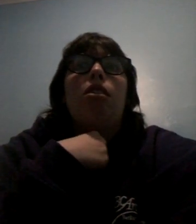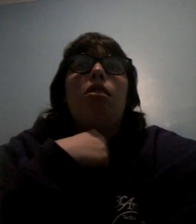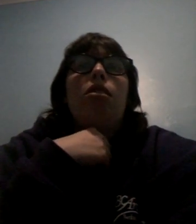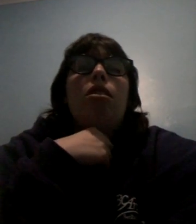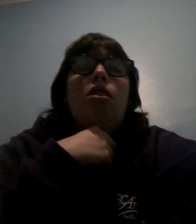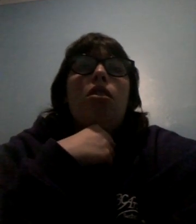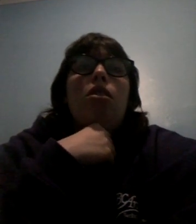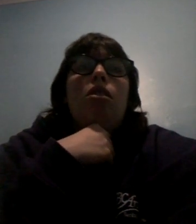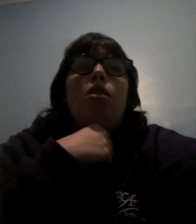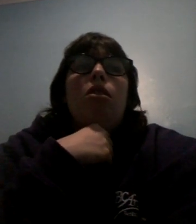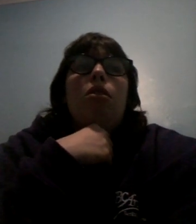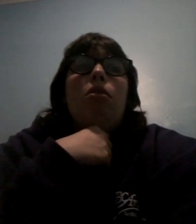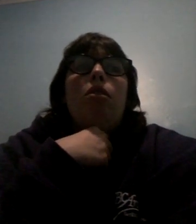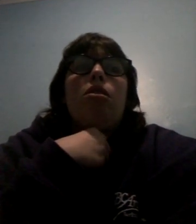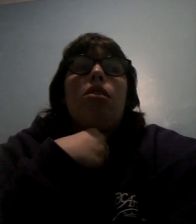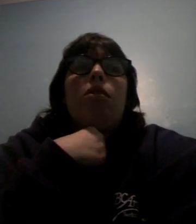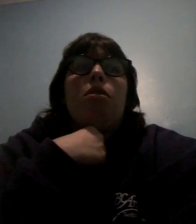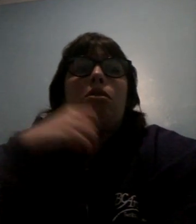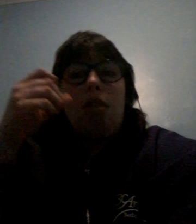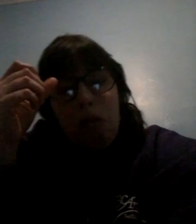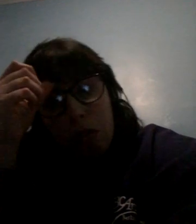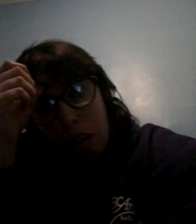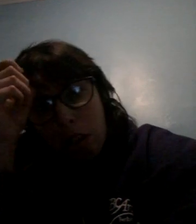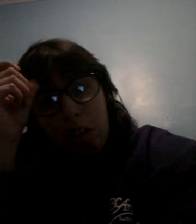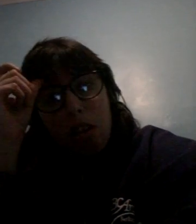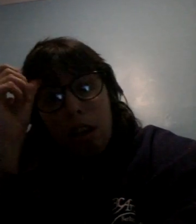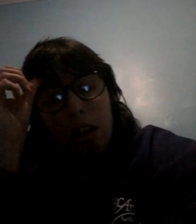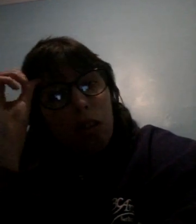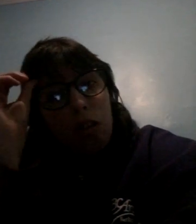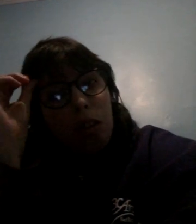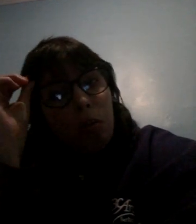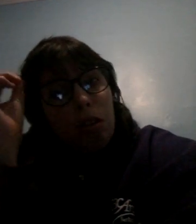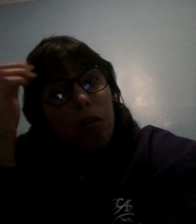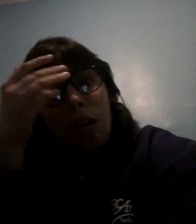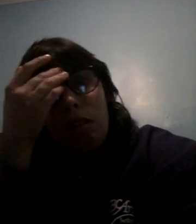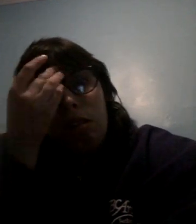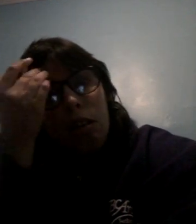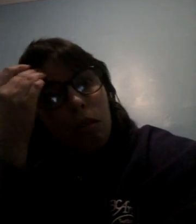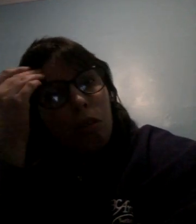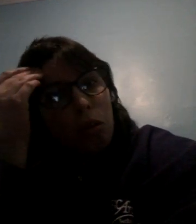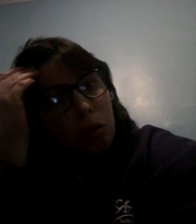worked and it was so freaking crazy I can't like believe how crazy it was